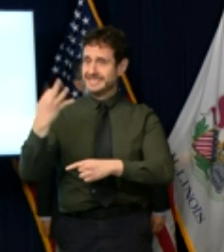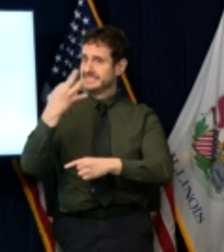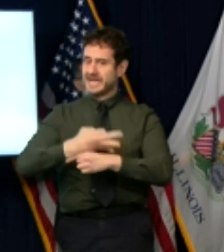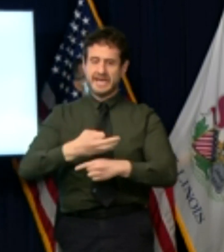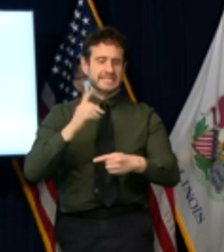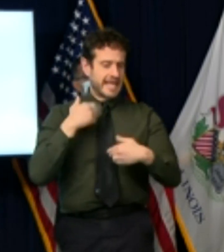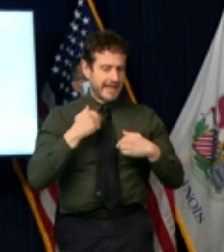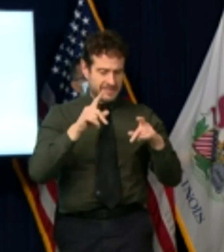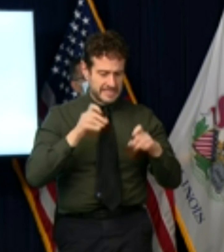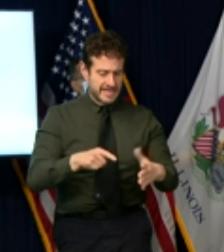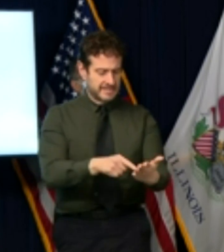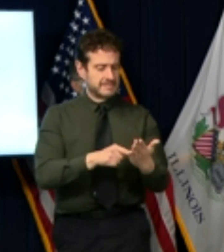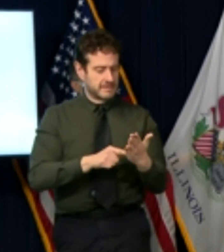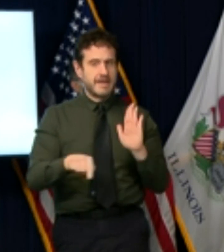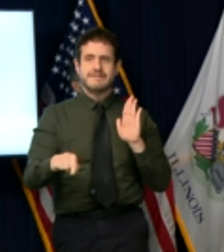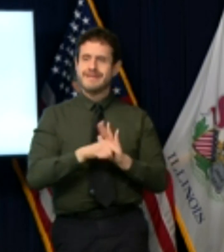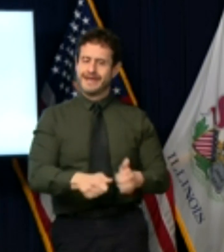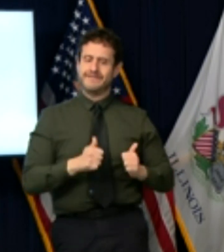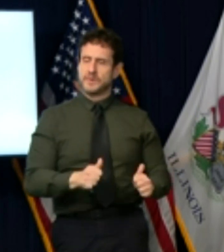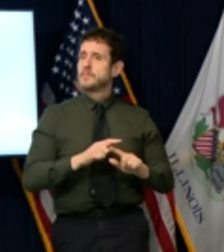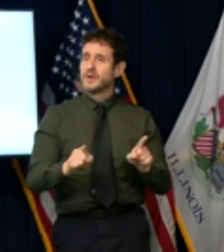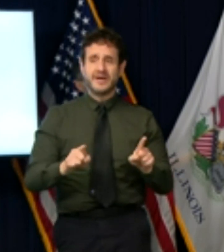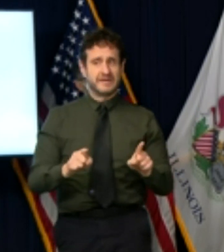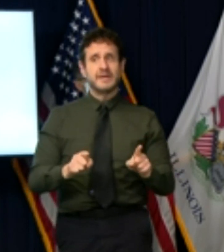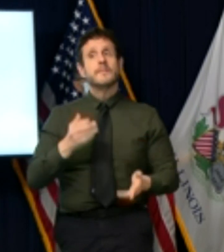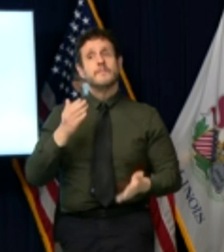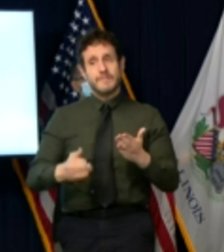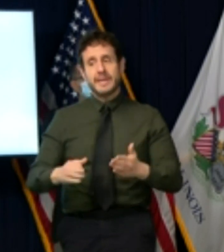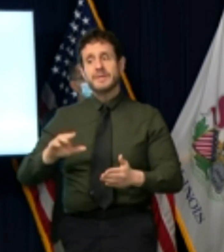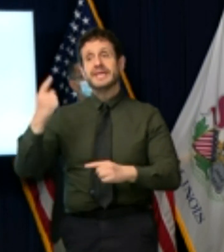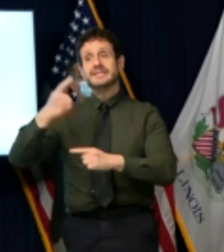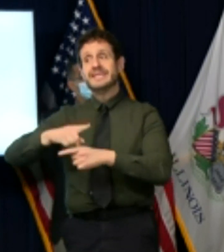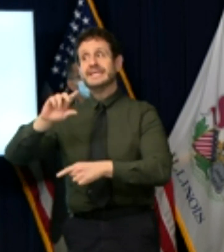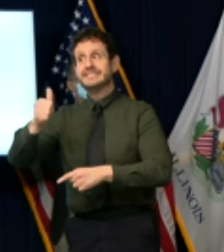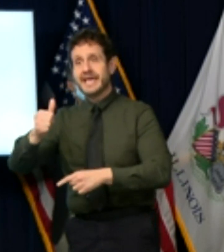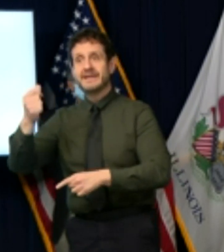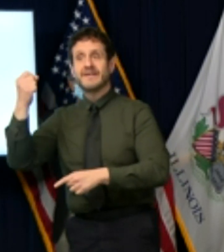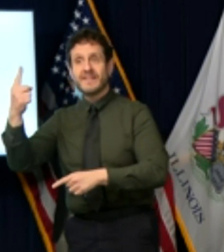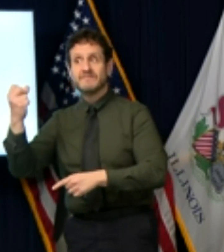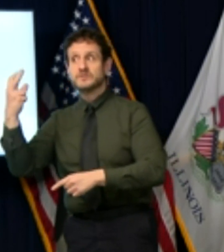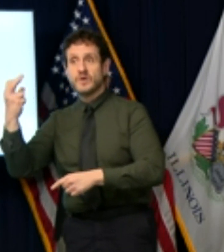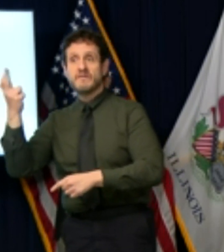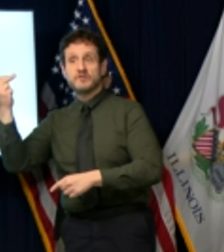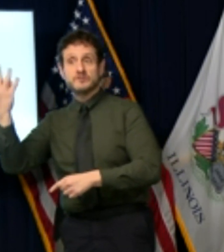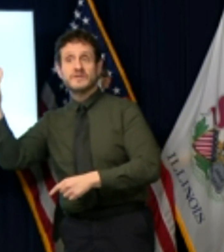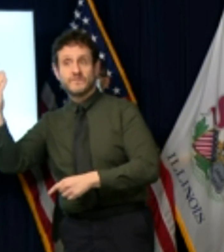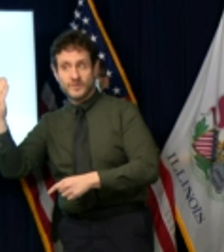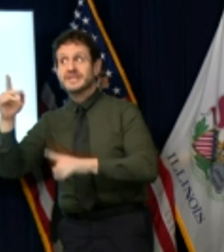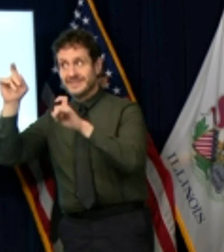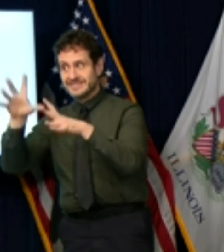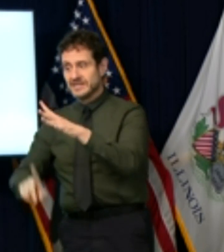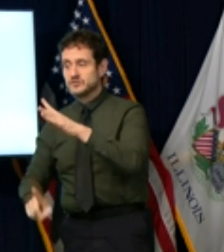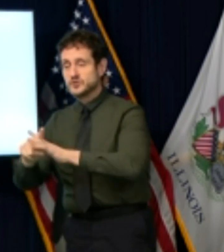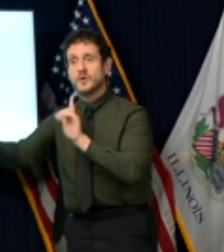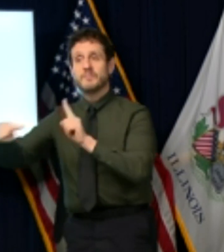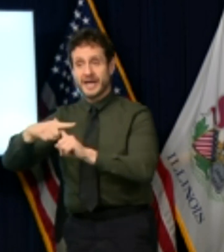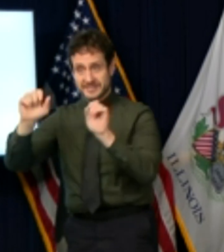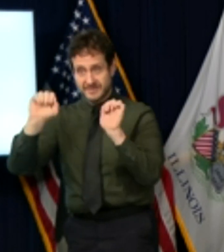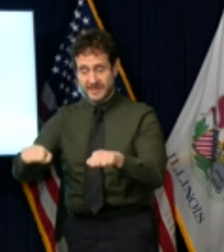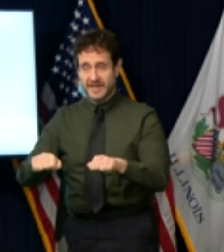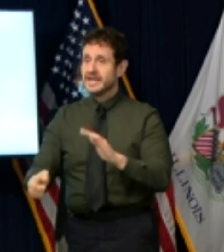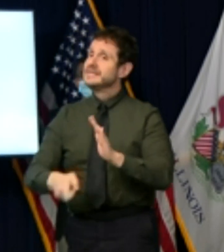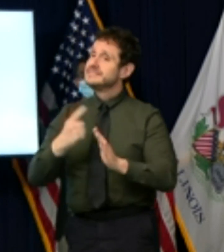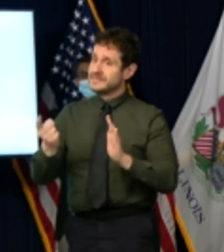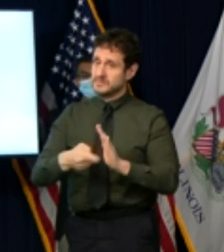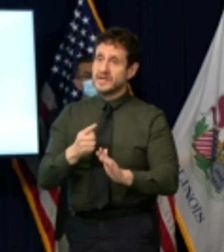mean that you no longer have to quarantine for the remaining remaining days to make 14. it can take in some instances up